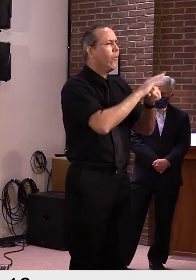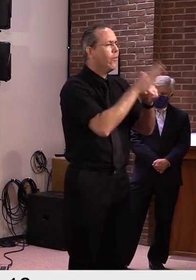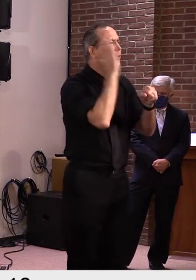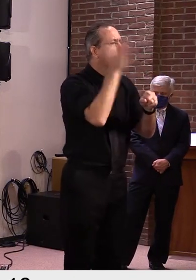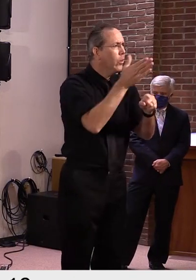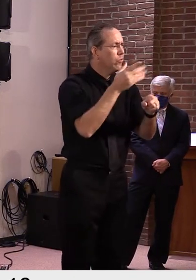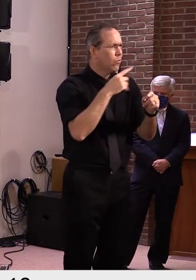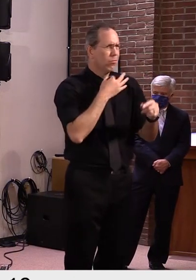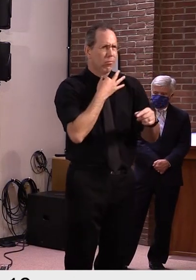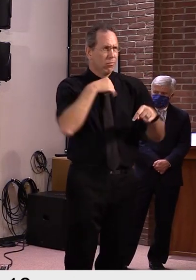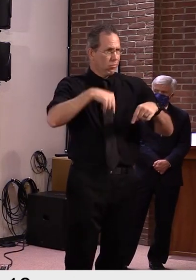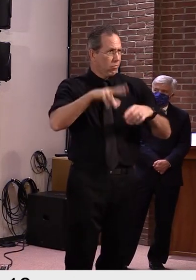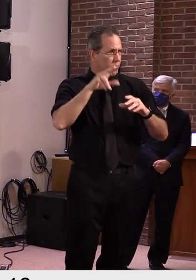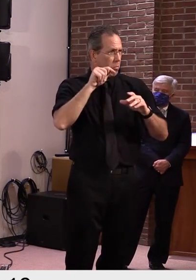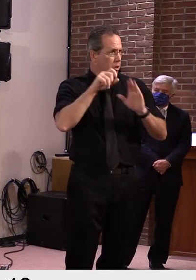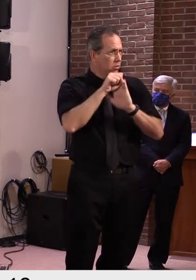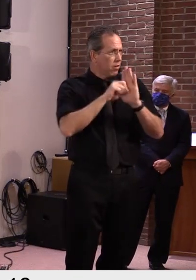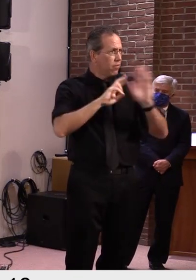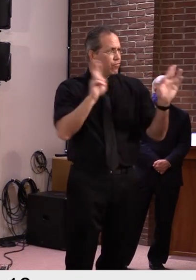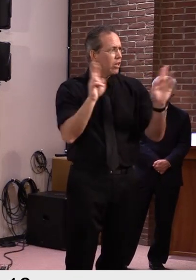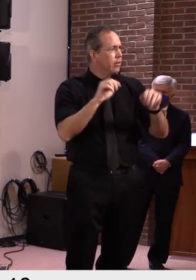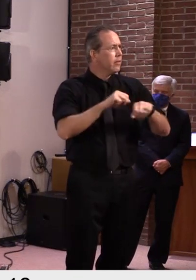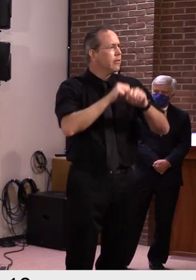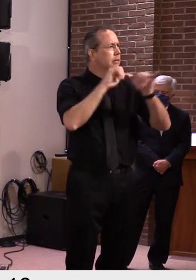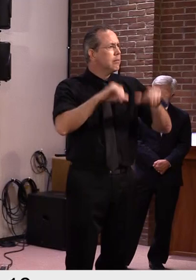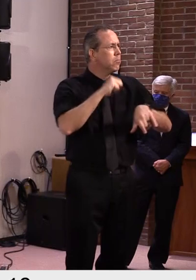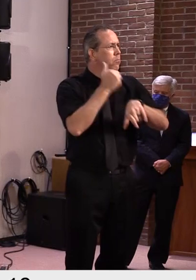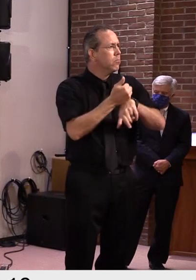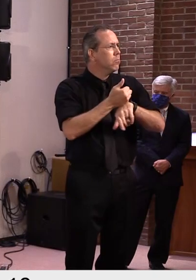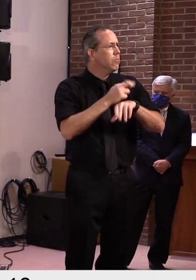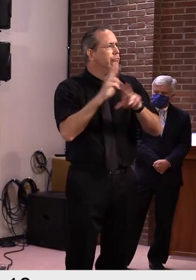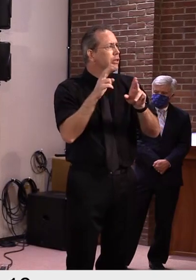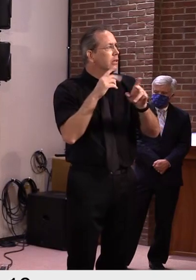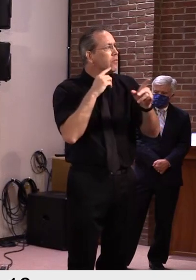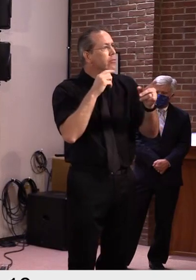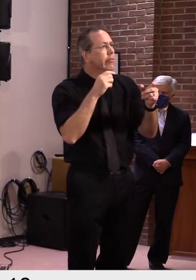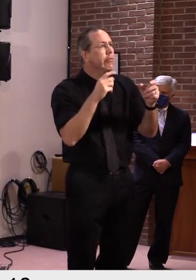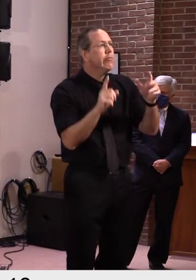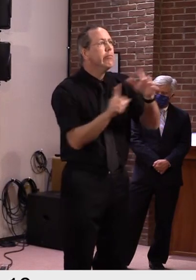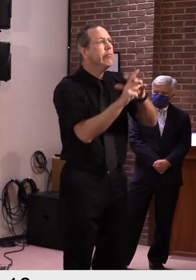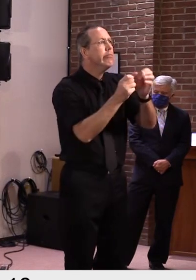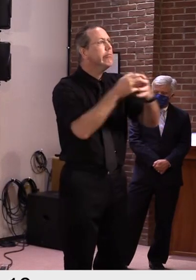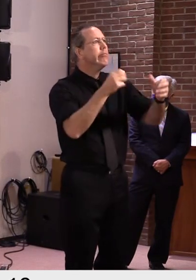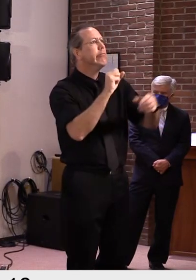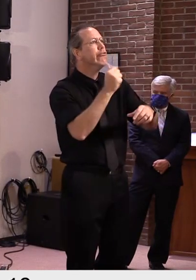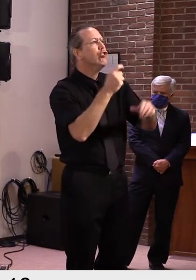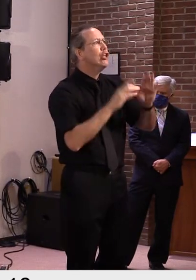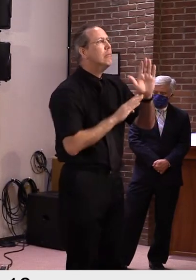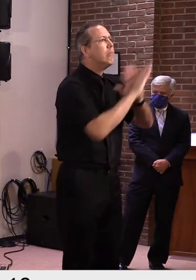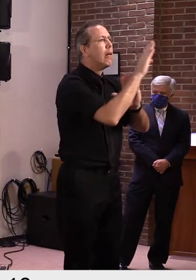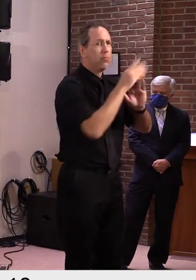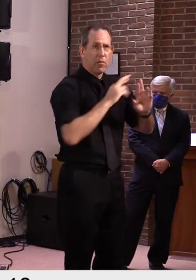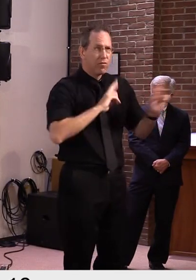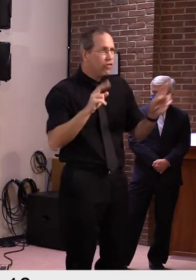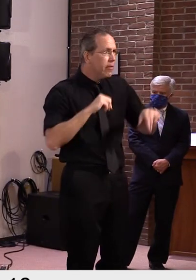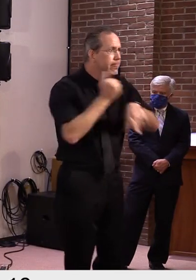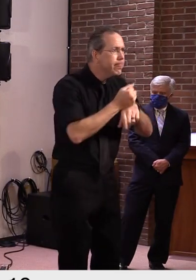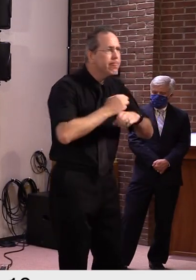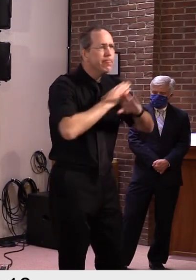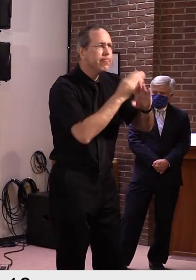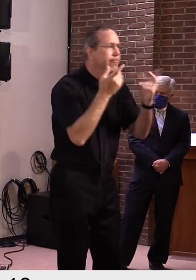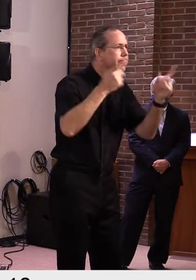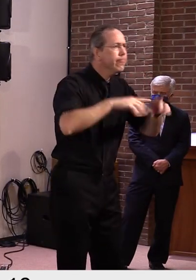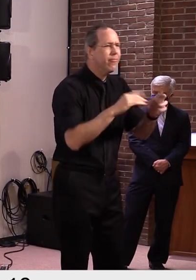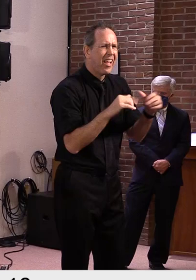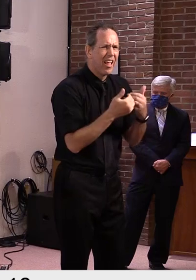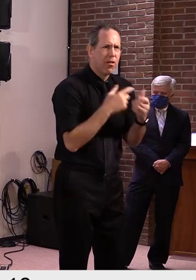Uh, good afternoon, Governor. Uh, yes, there are, uh, sites that are still, uh, still set up. They're, they're dormant. They're not, uh,